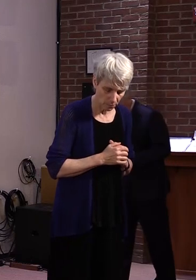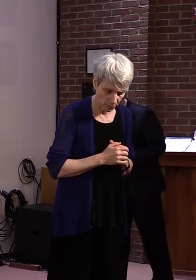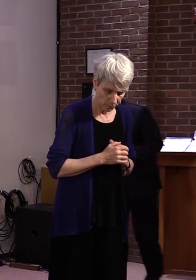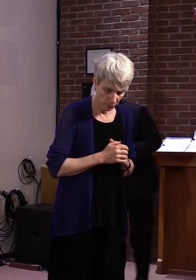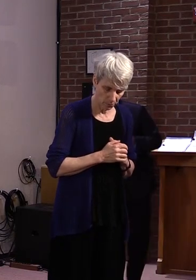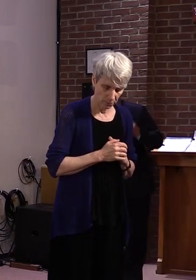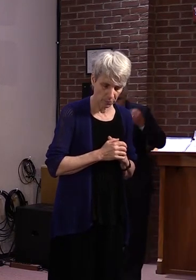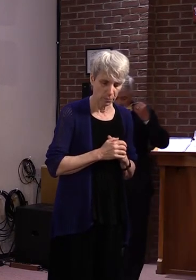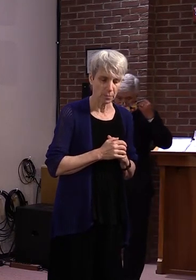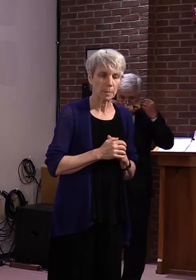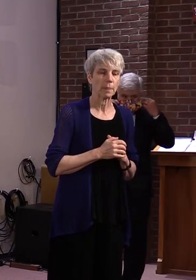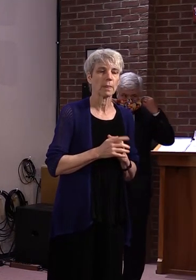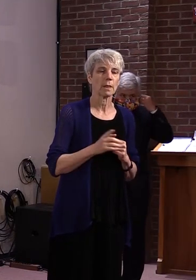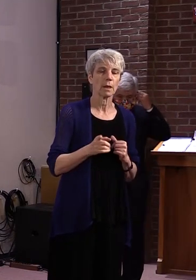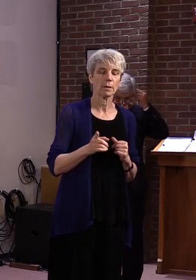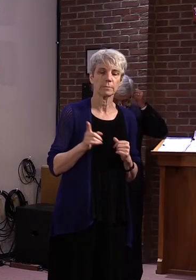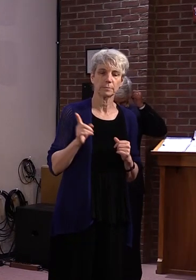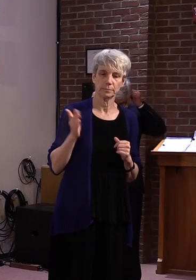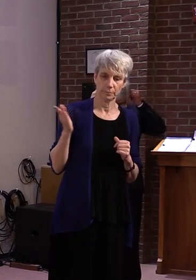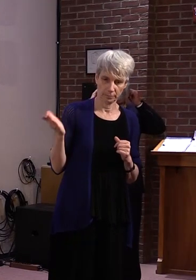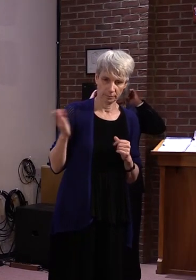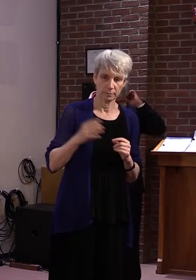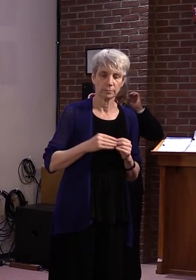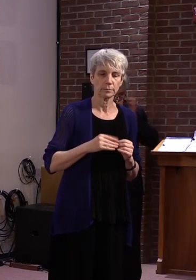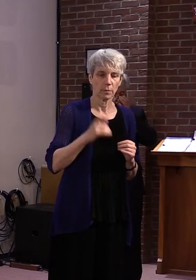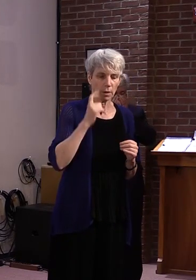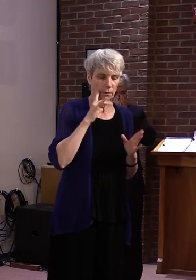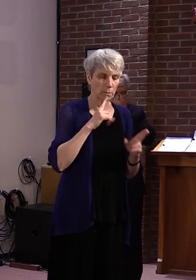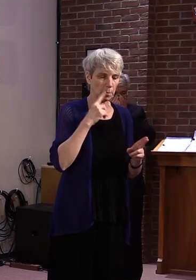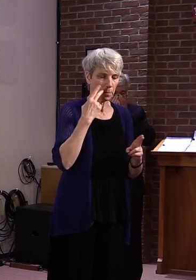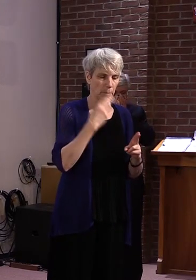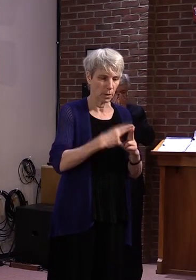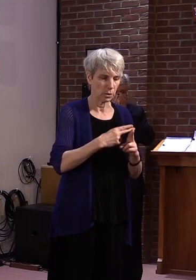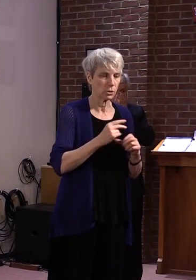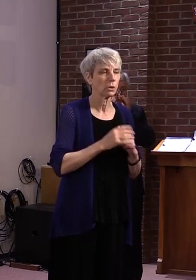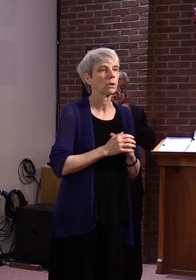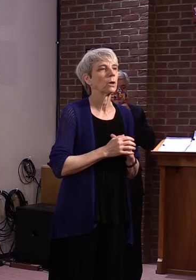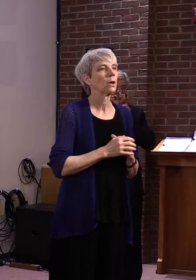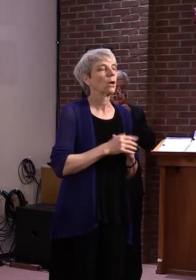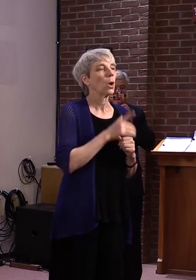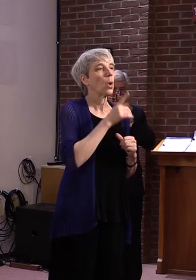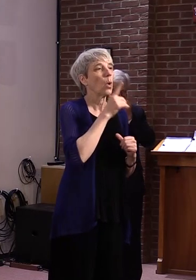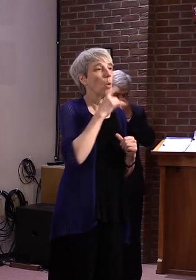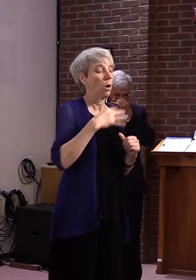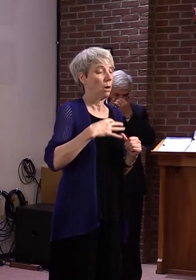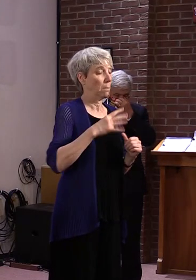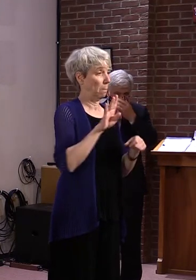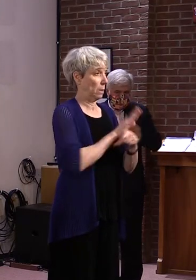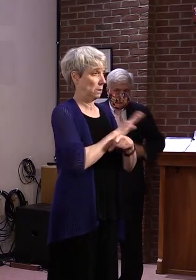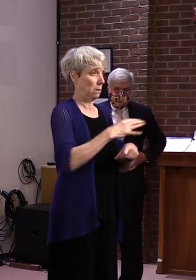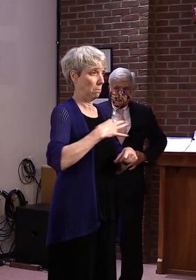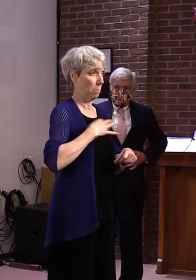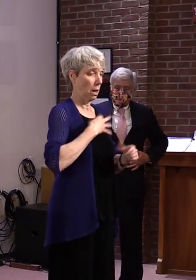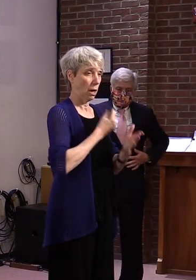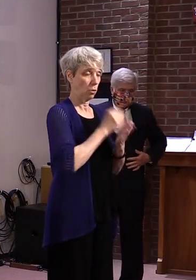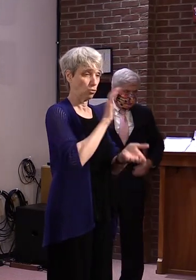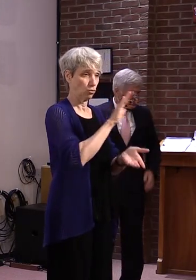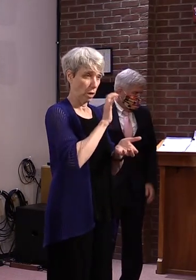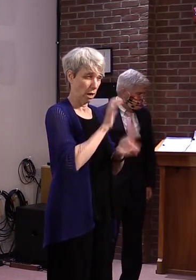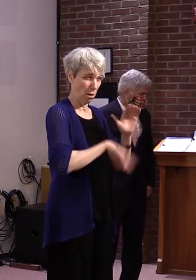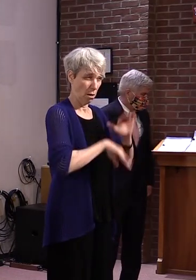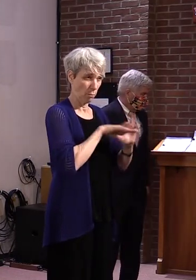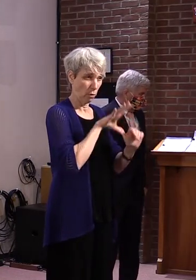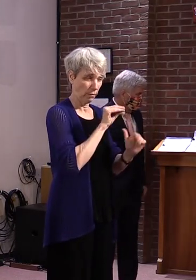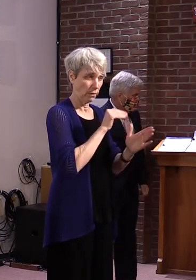a little bit earlier that the threshold for qualifying for the grants was a little bit higher